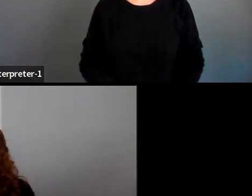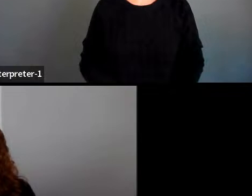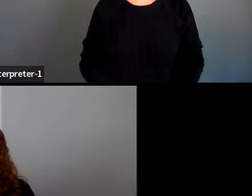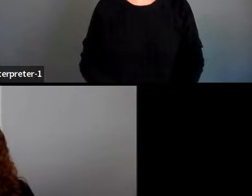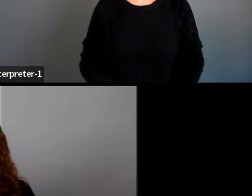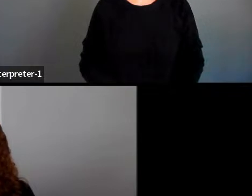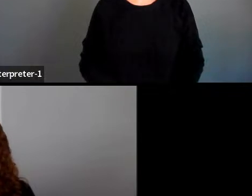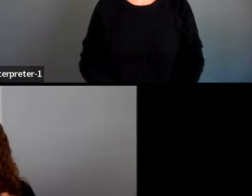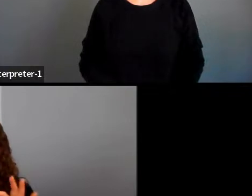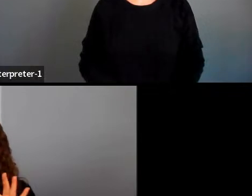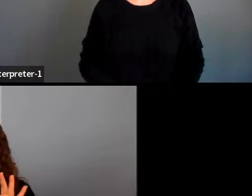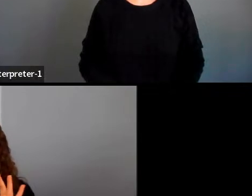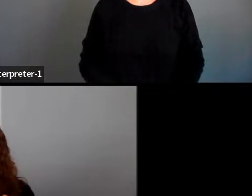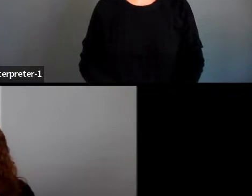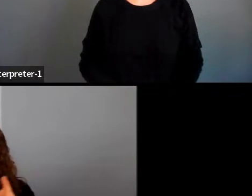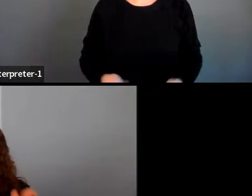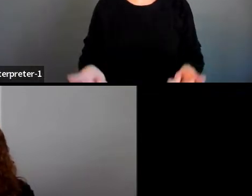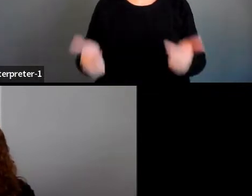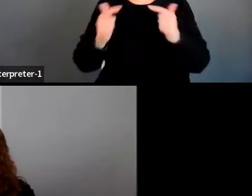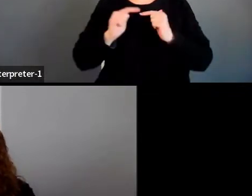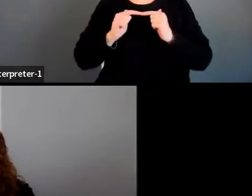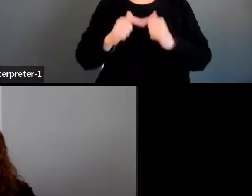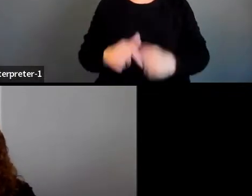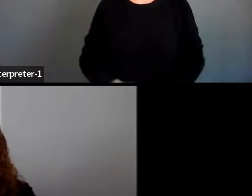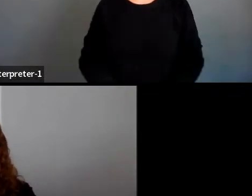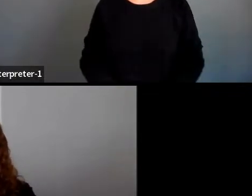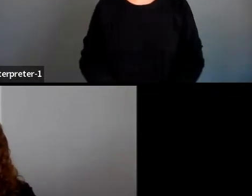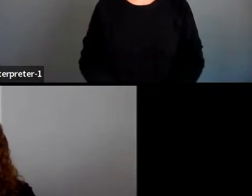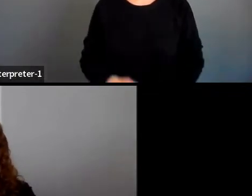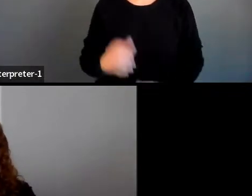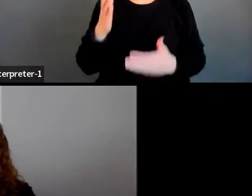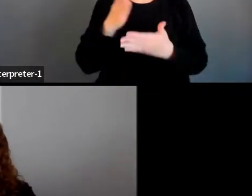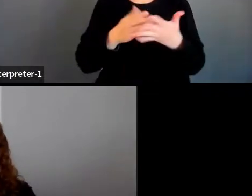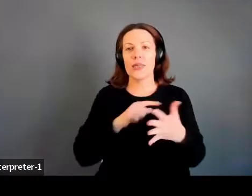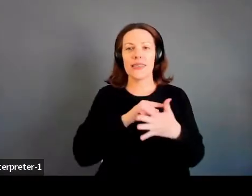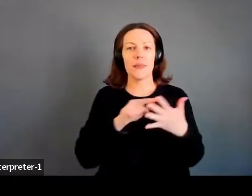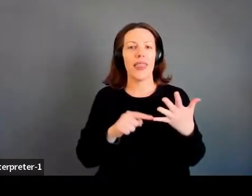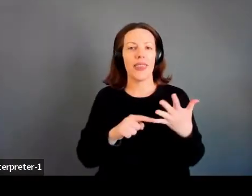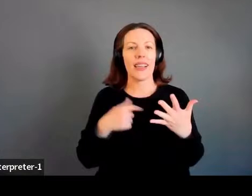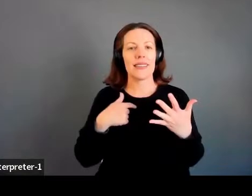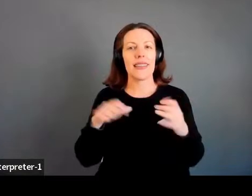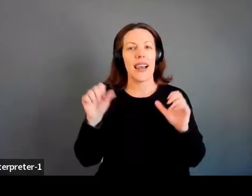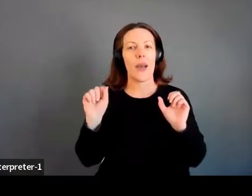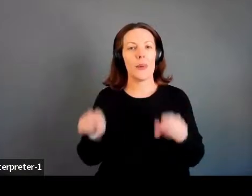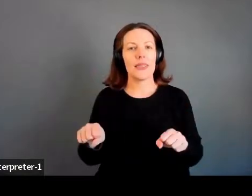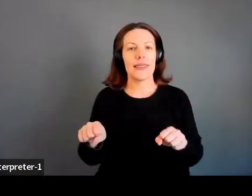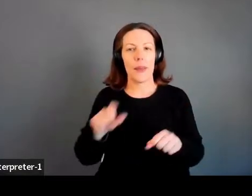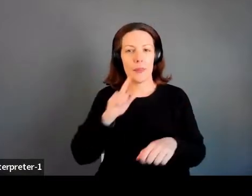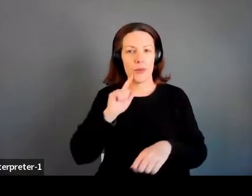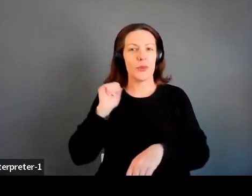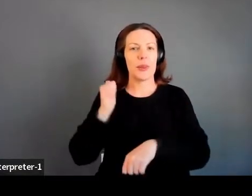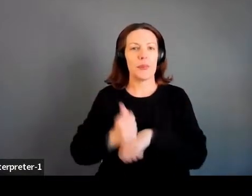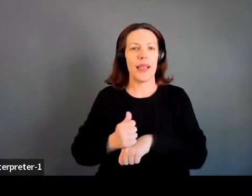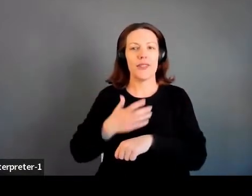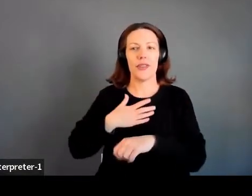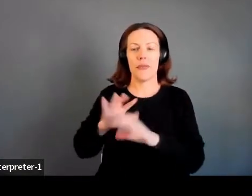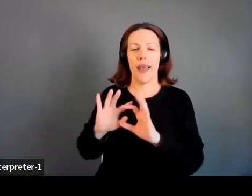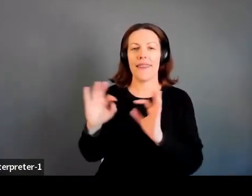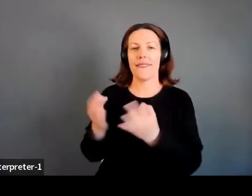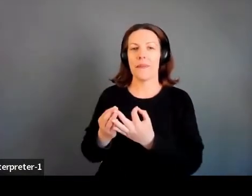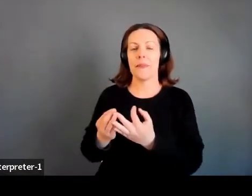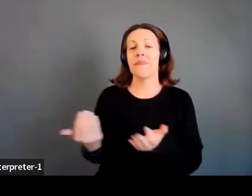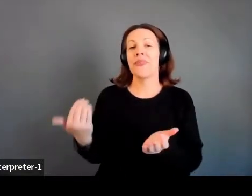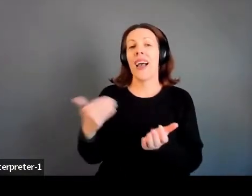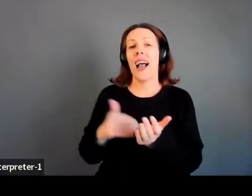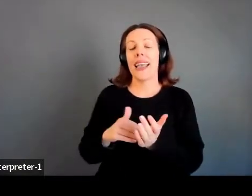and to pop up. But yeah, those are some of the things that I was able to put into place in my family. And again, it started for